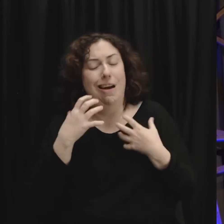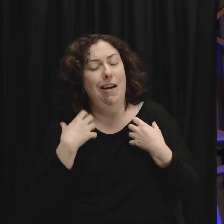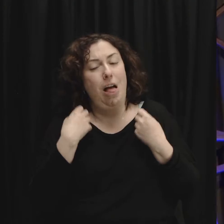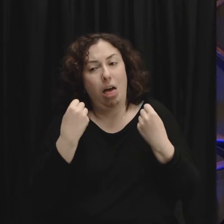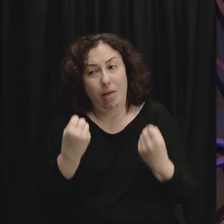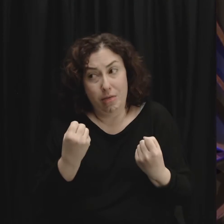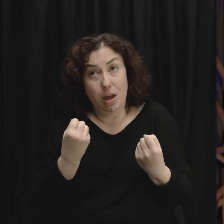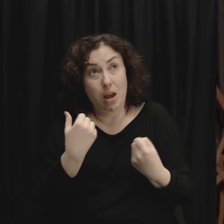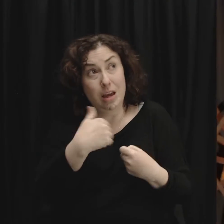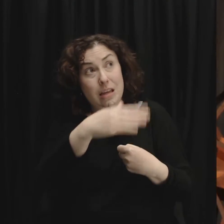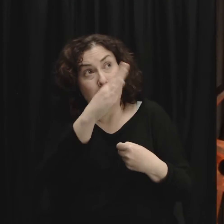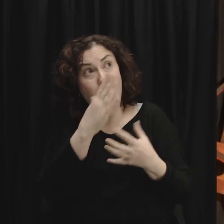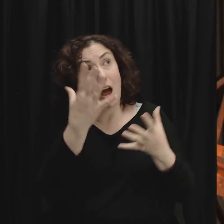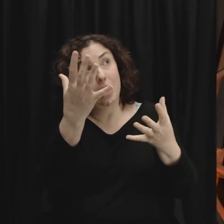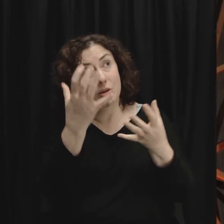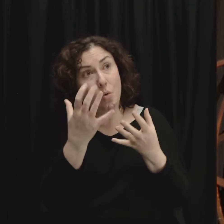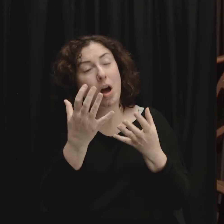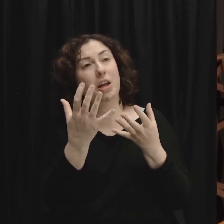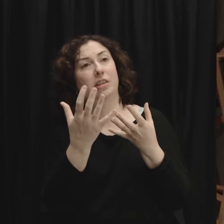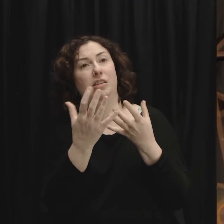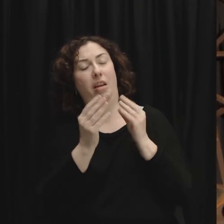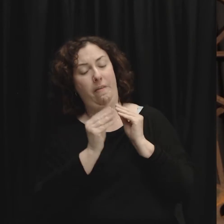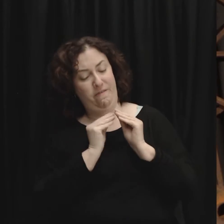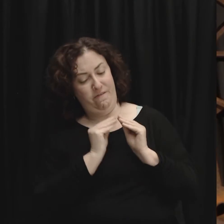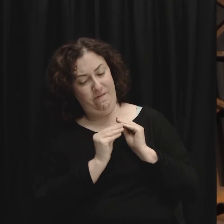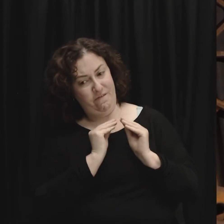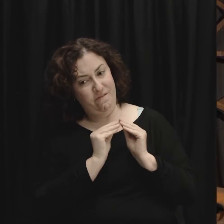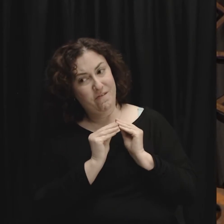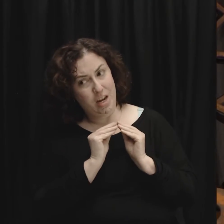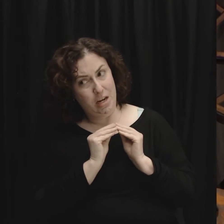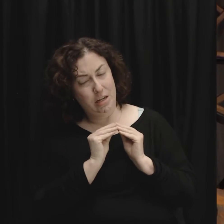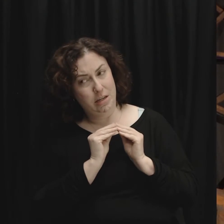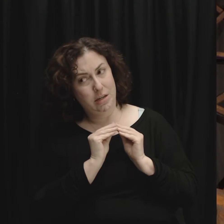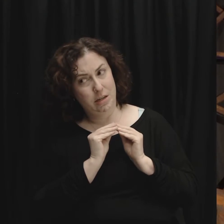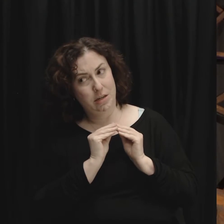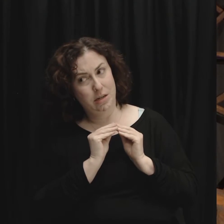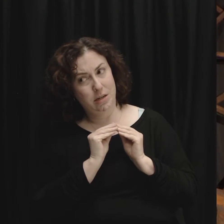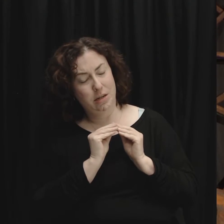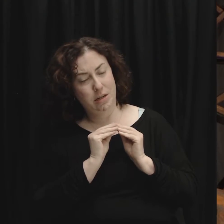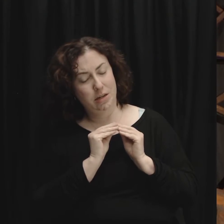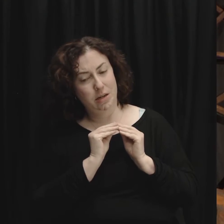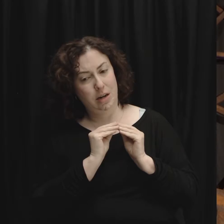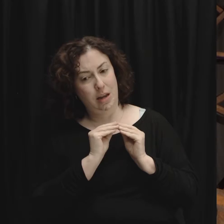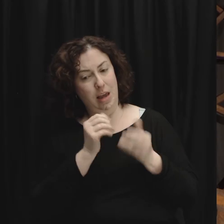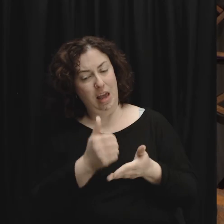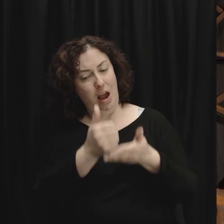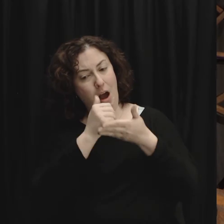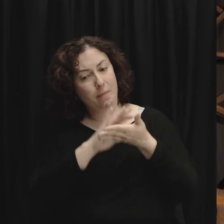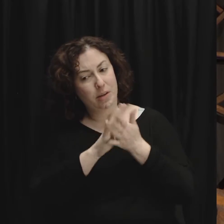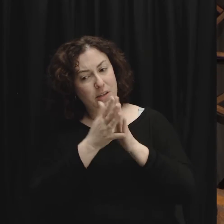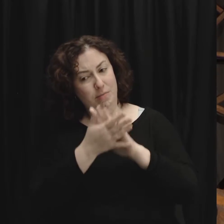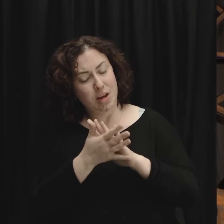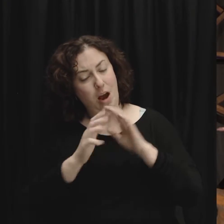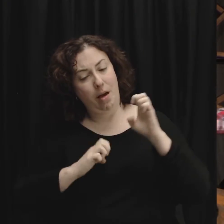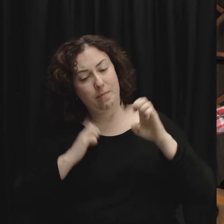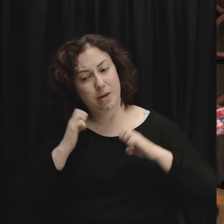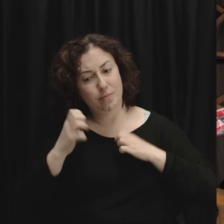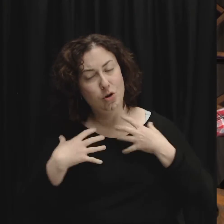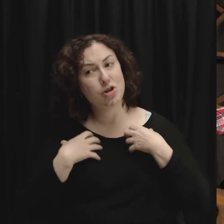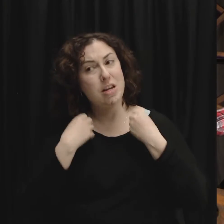wants to do some work in our hearts to help raise our level of emotional awareness so that we are better peacemakers and have